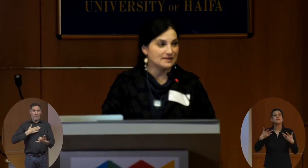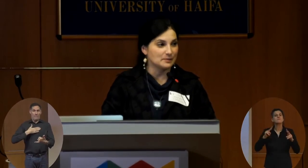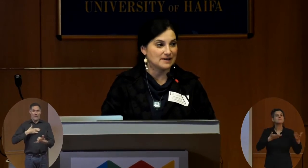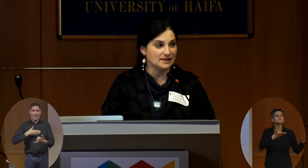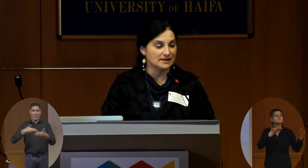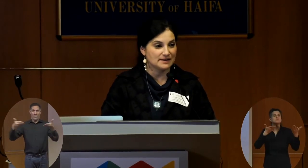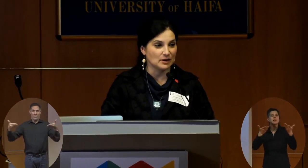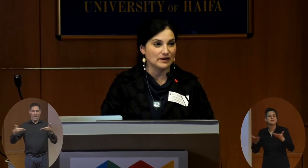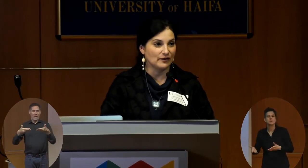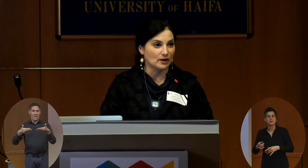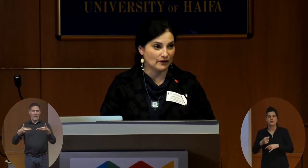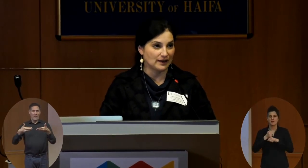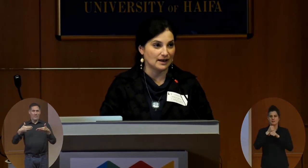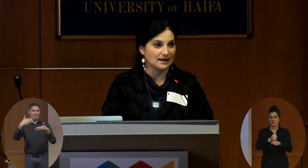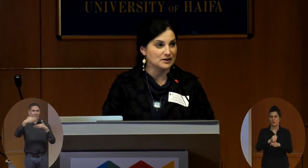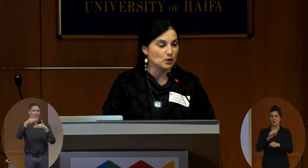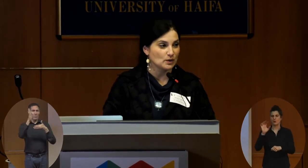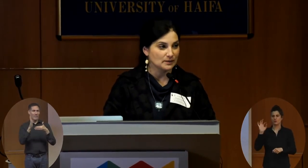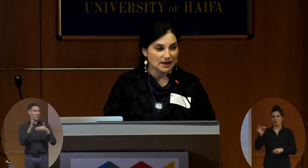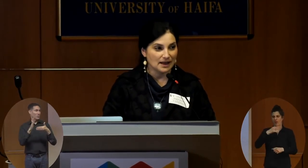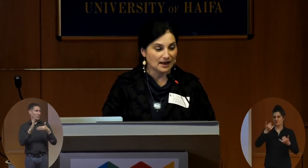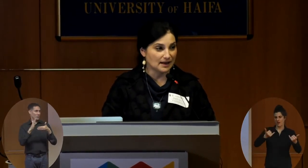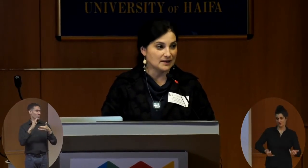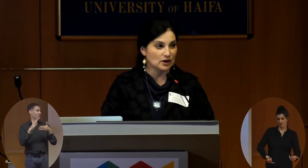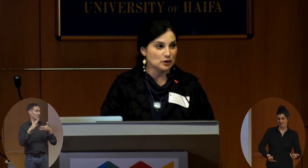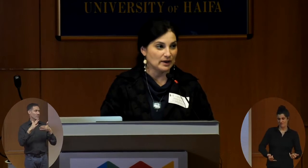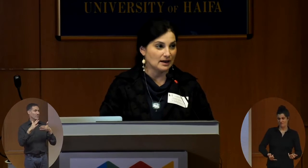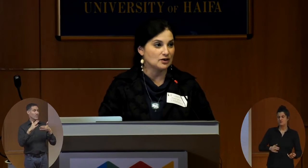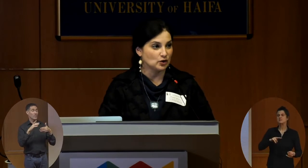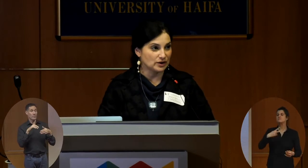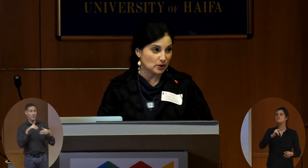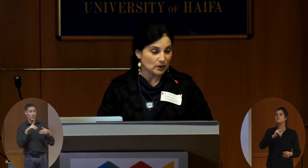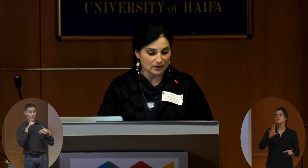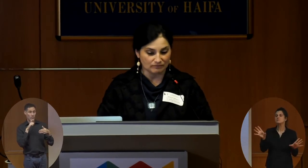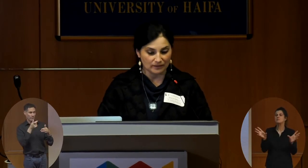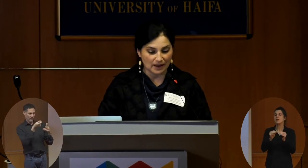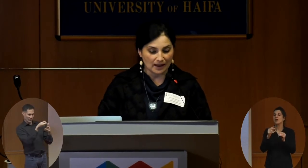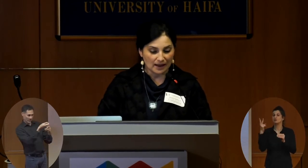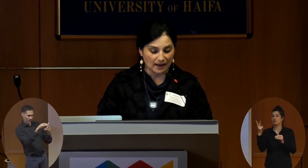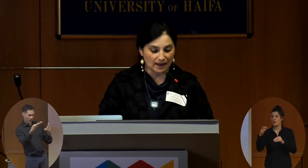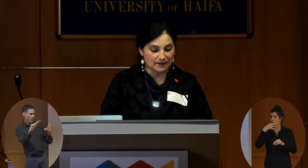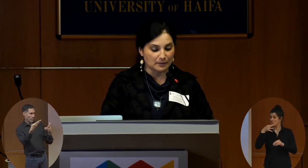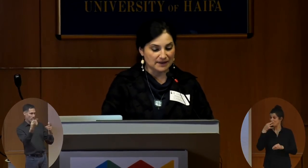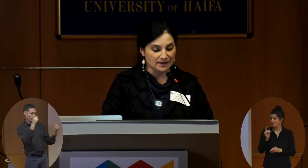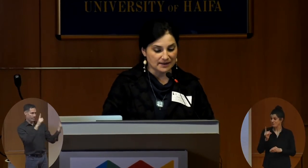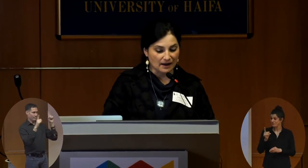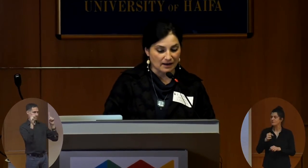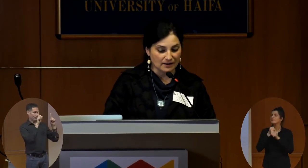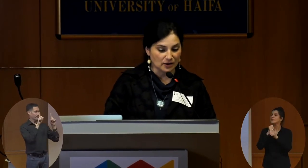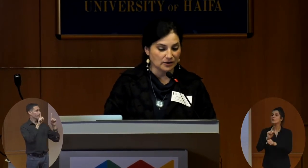the presenters of the next talk. It's going to be a joint talk. And the presenters are Dr.